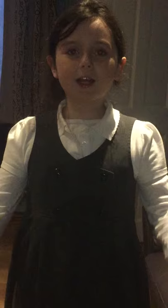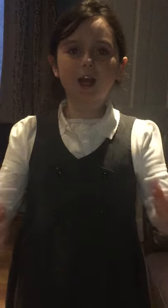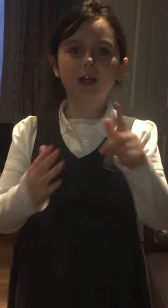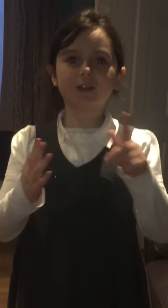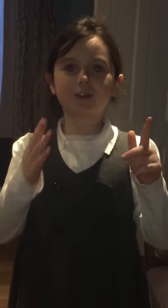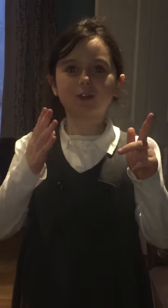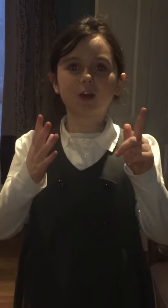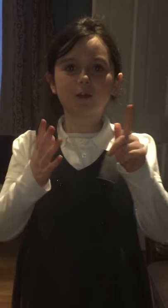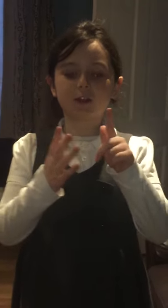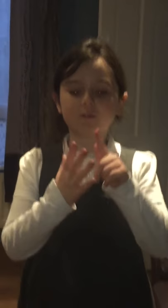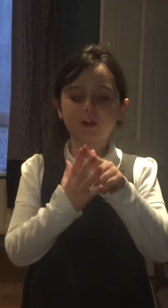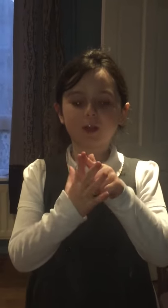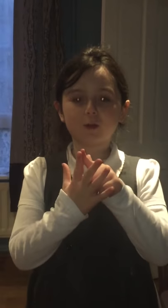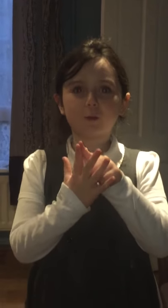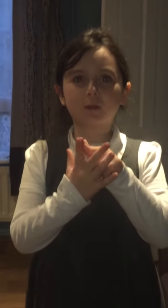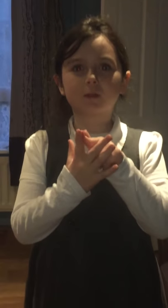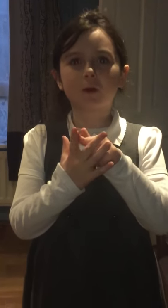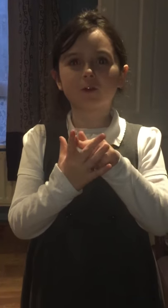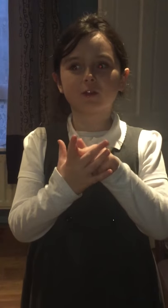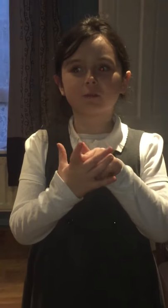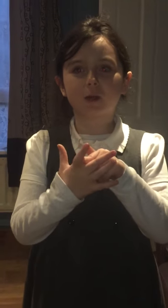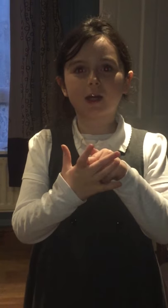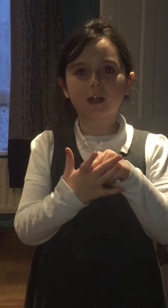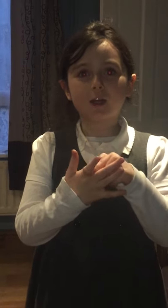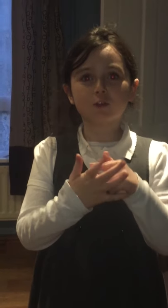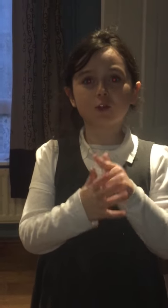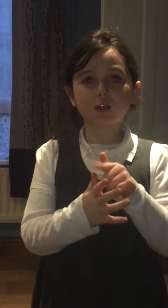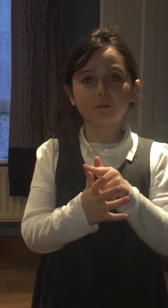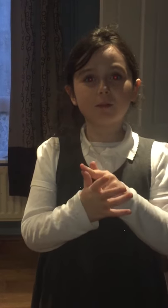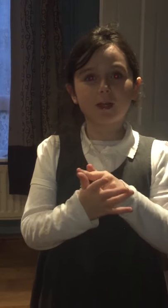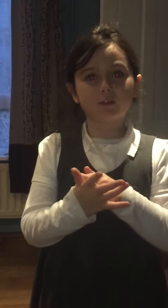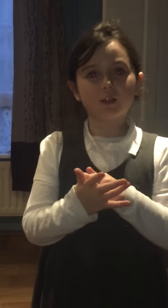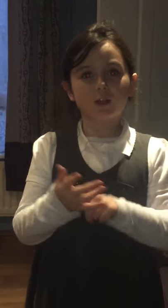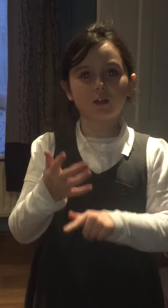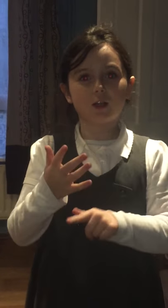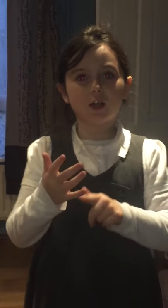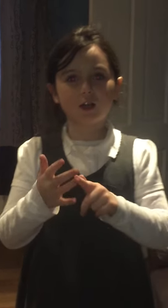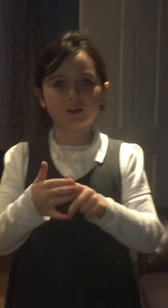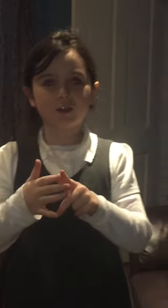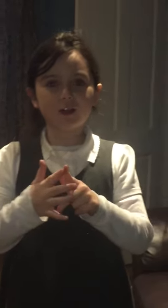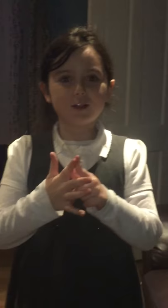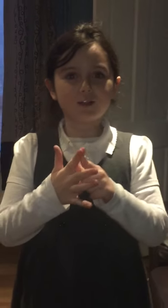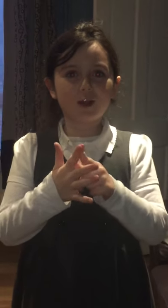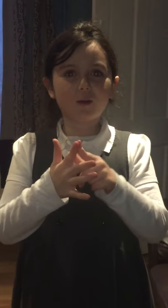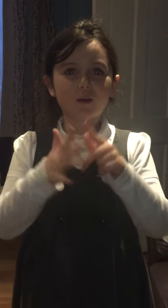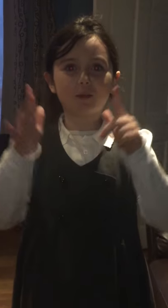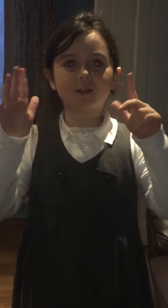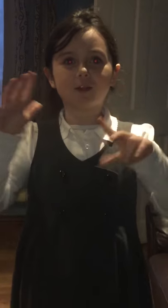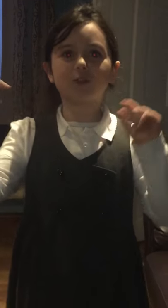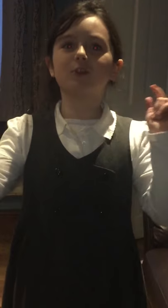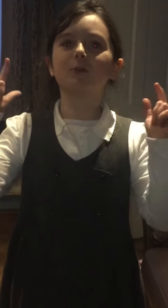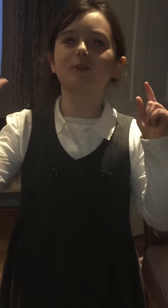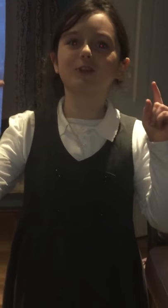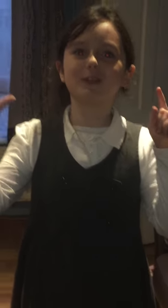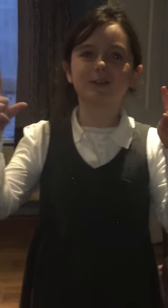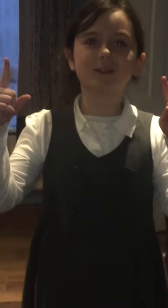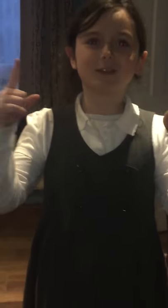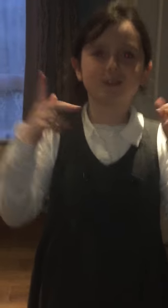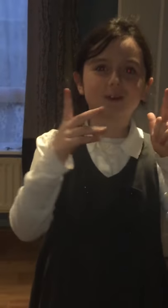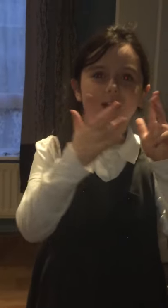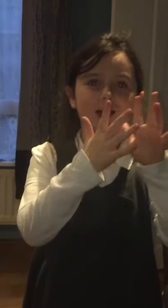Hey guys, so this video will be sponsored by Toys and Me and Tiana Hearts. So I'll be teaching you what Jesus is in sign